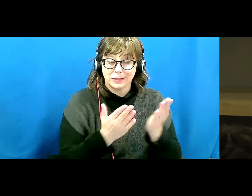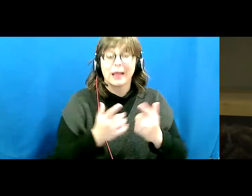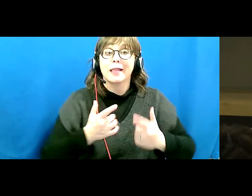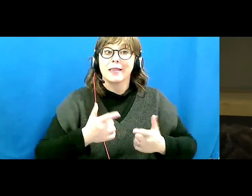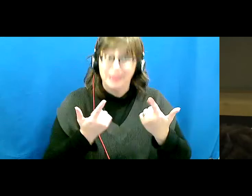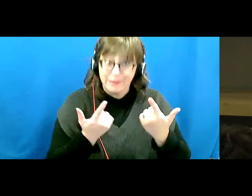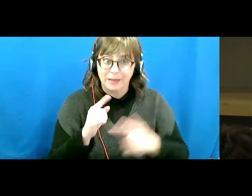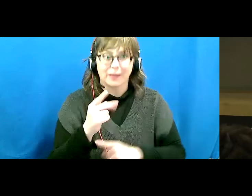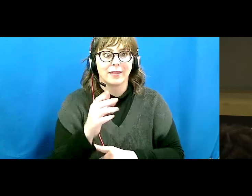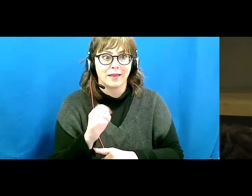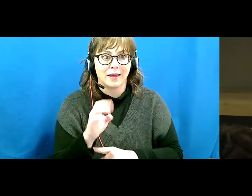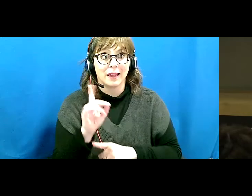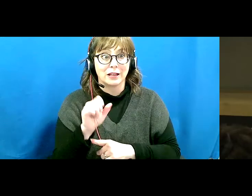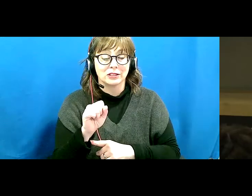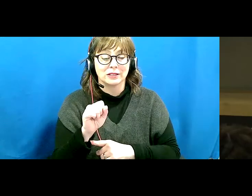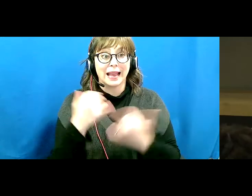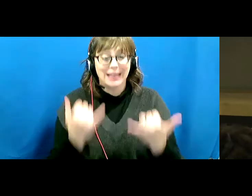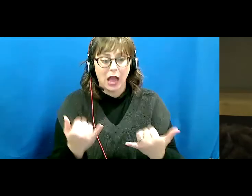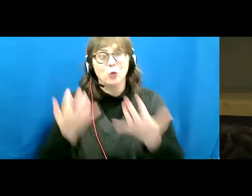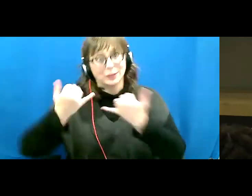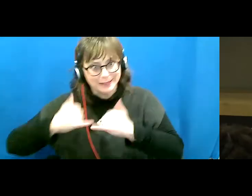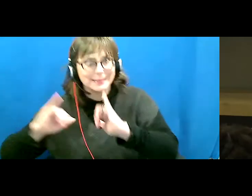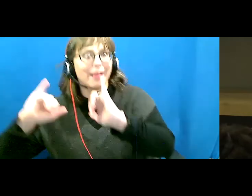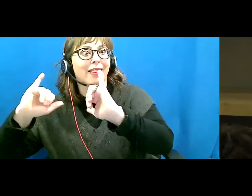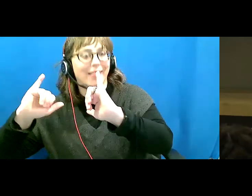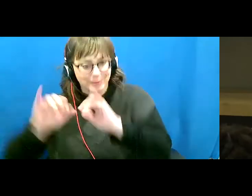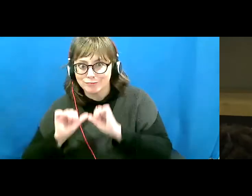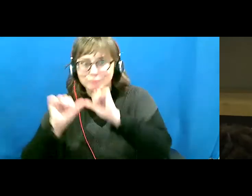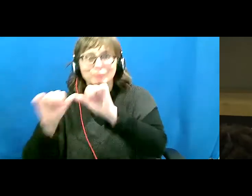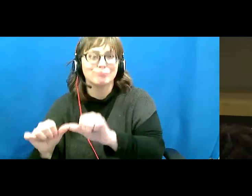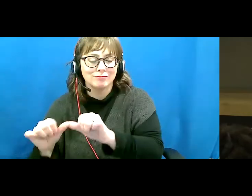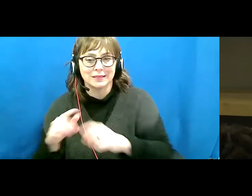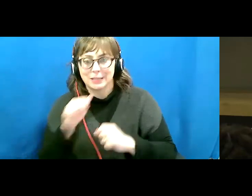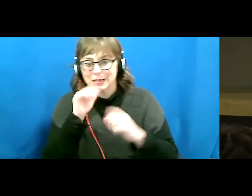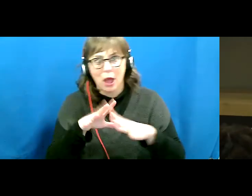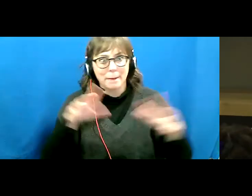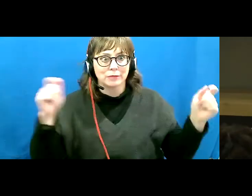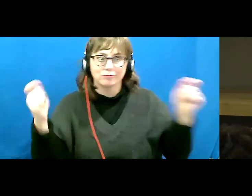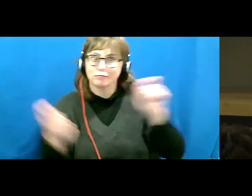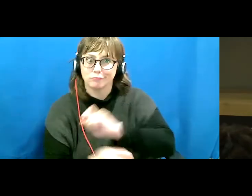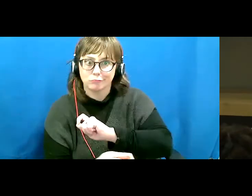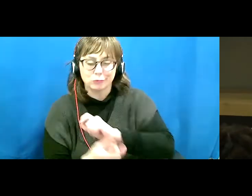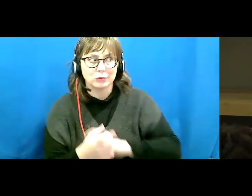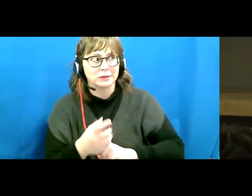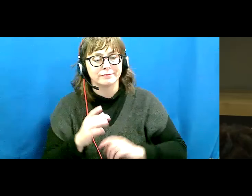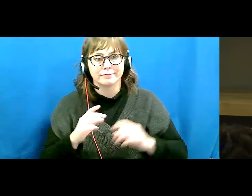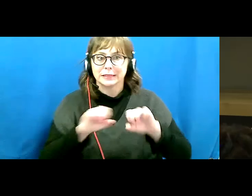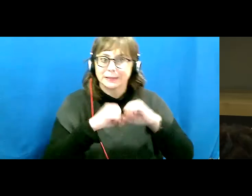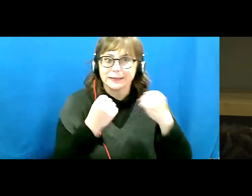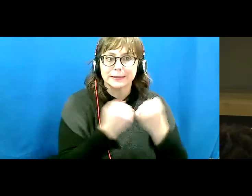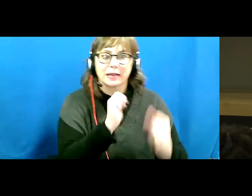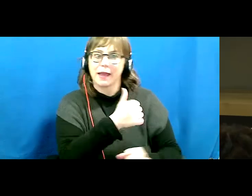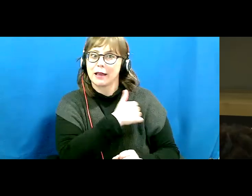and you know what? We're still living the edges. So not much has changed in terms of attitudes in particular